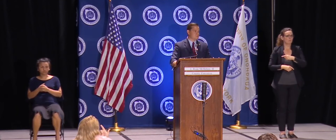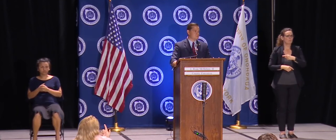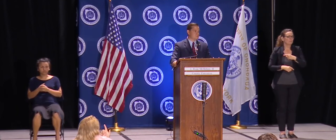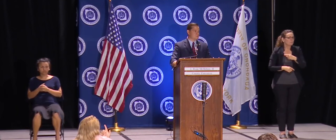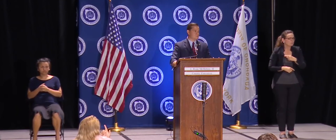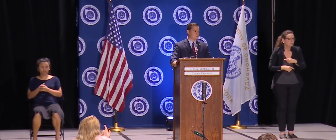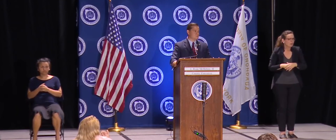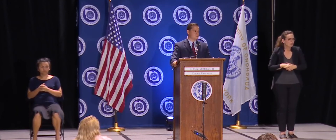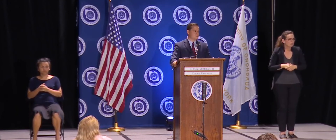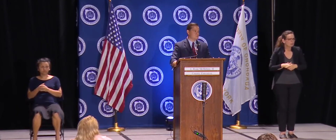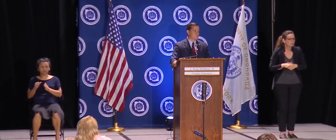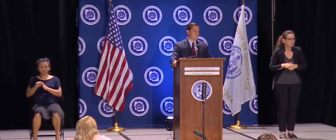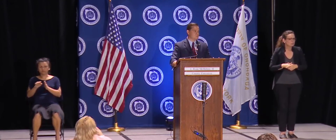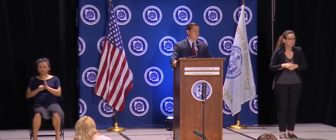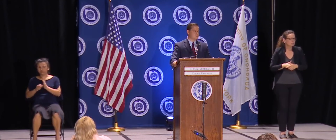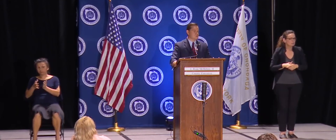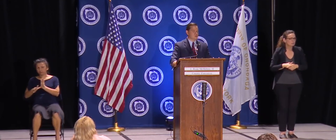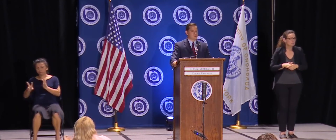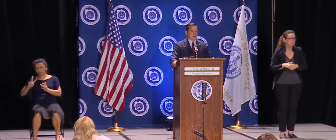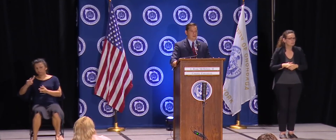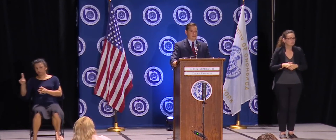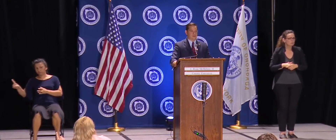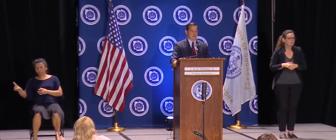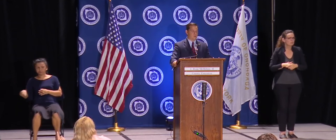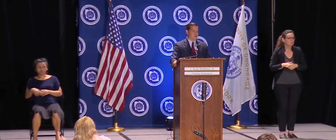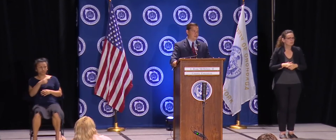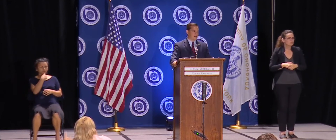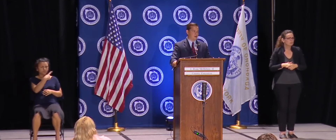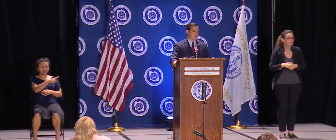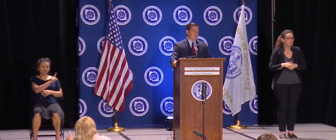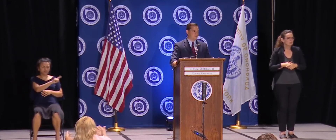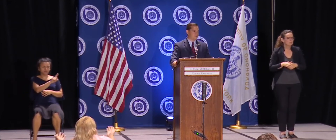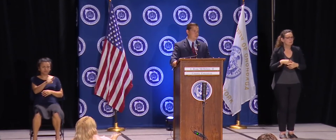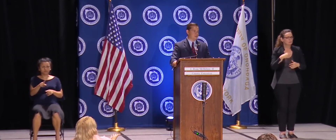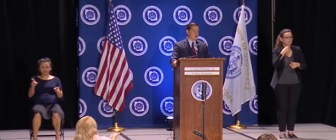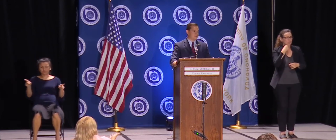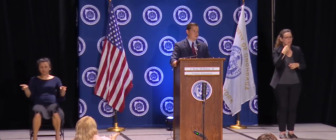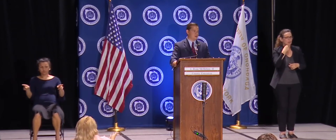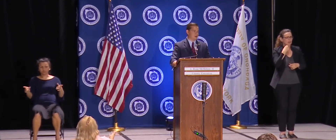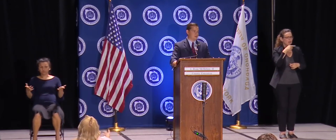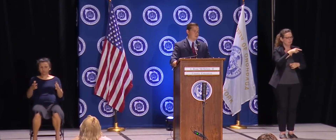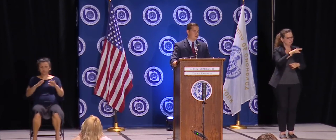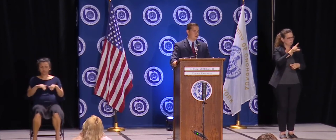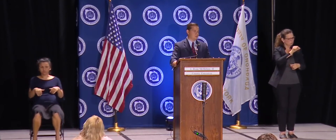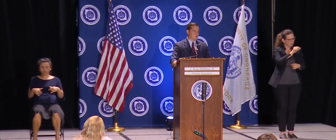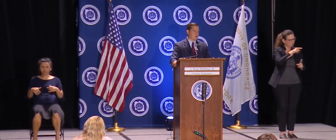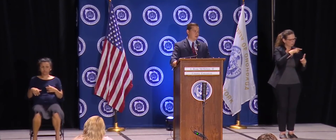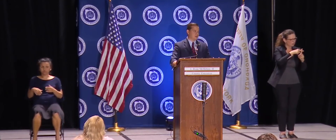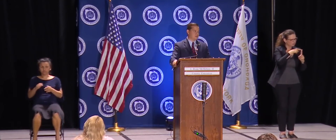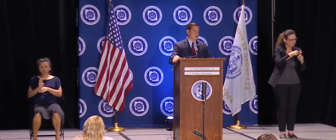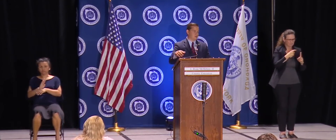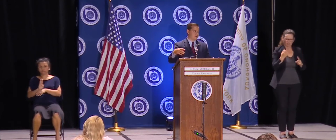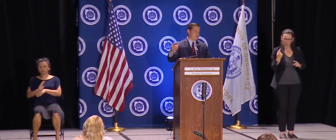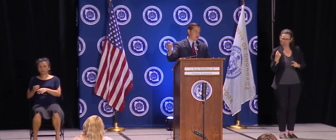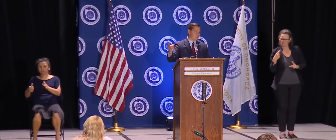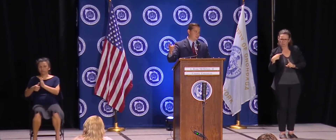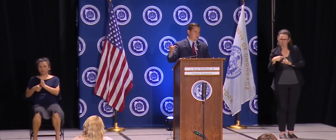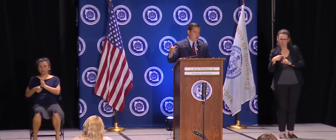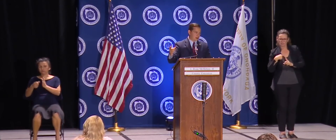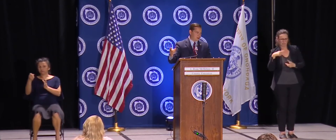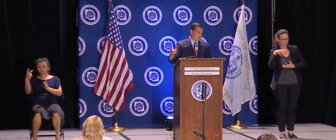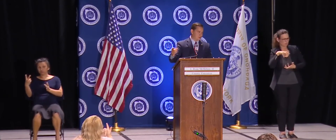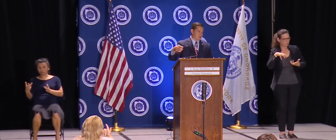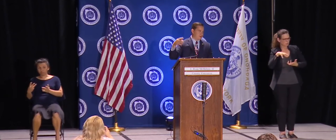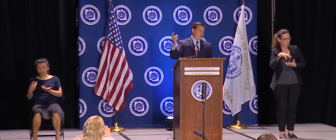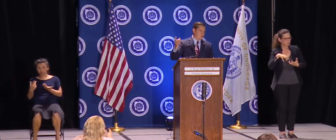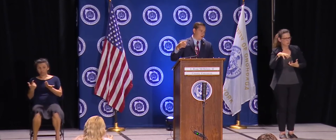a pretty big discrepancy. What accounts for it? I think they get reassigned often. Sometimes they'll, we'll get a case, they'll get reassigned to